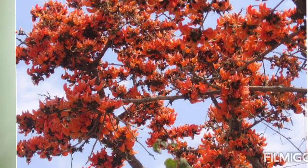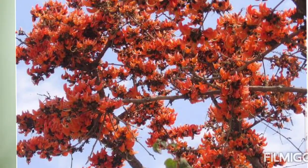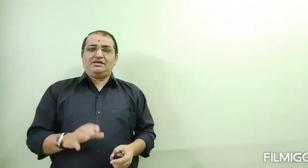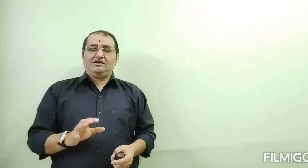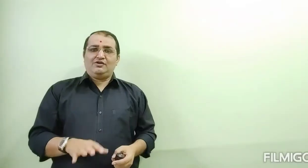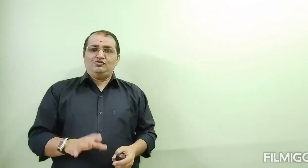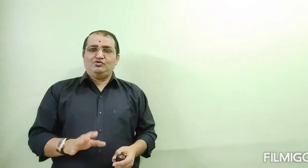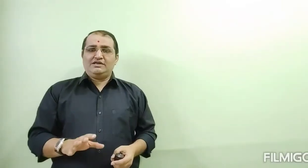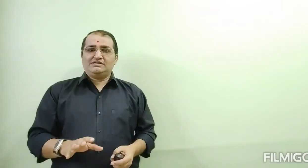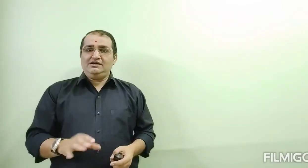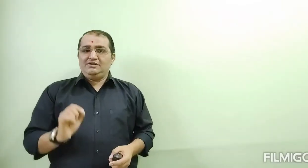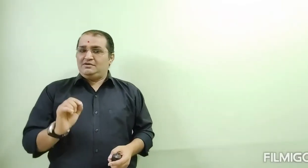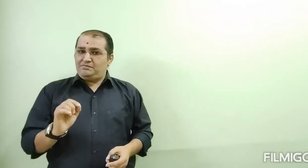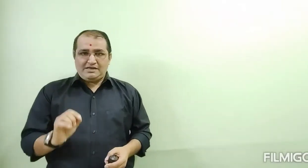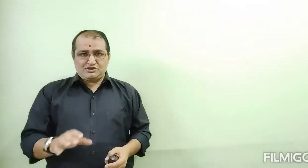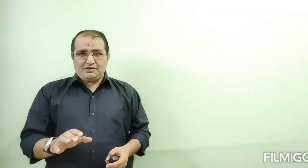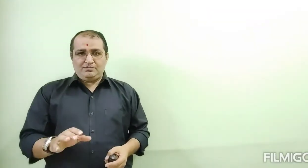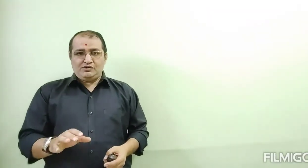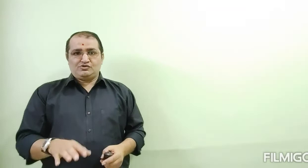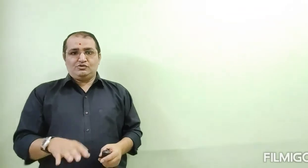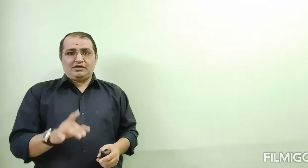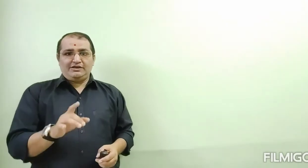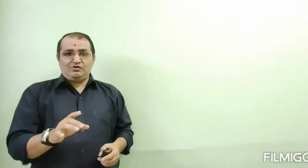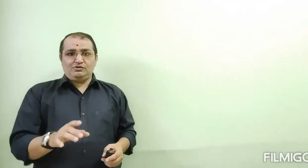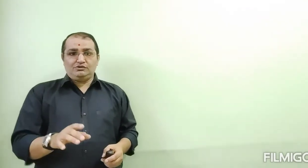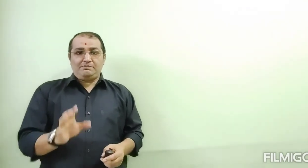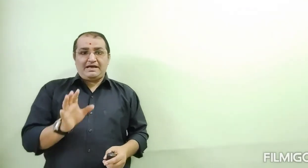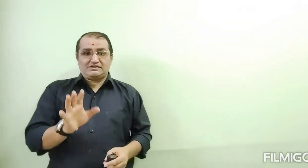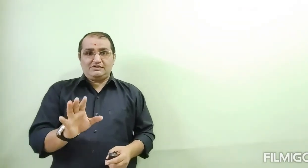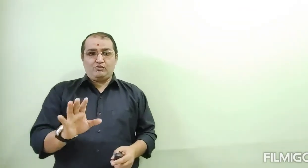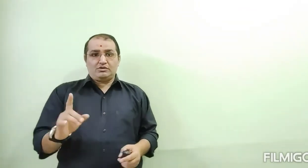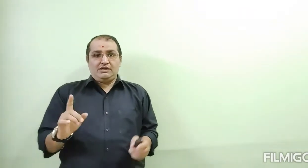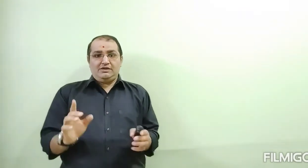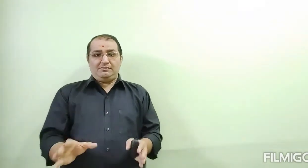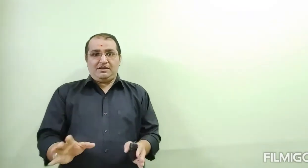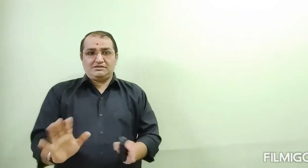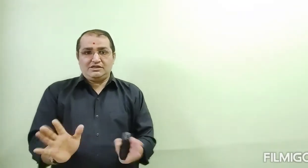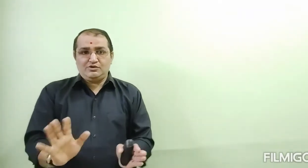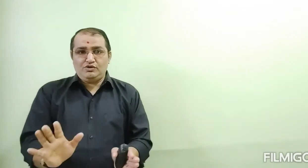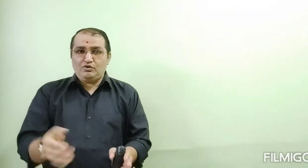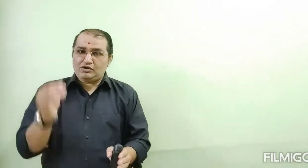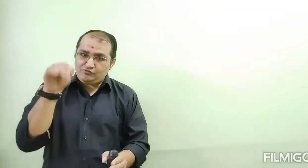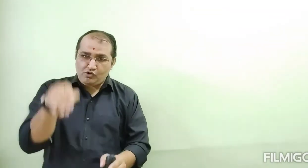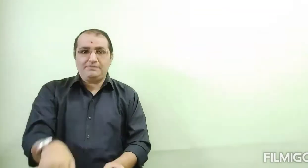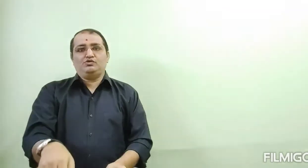why the ground is known as a Plashi. So, some people say plastic war. No plastic war. plastic war. It now happening.